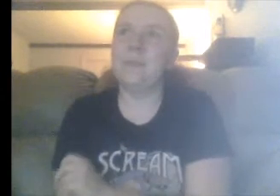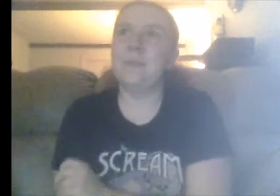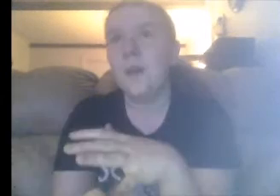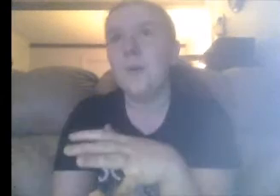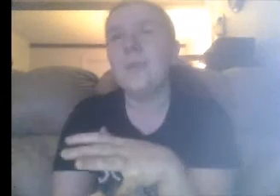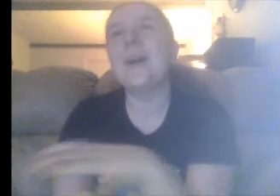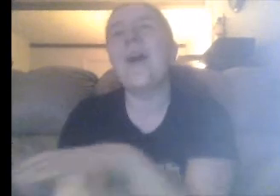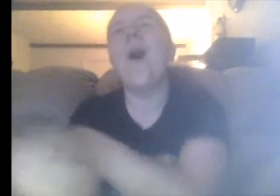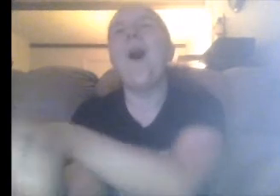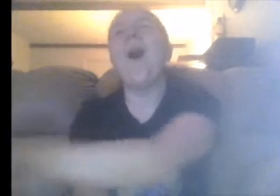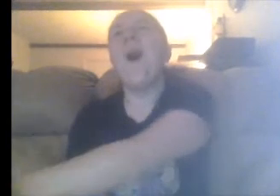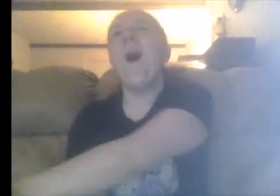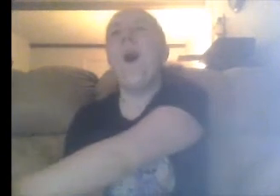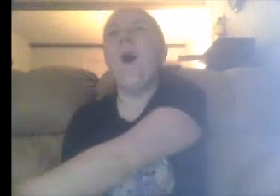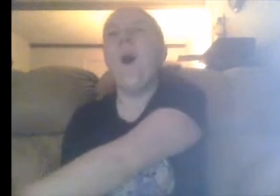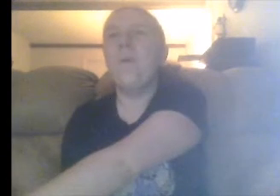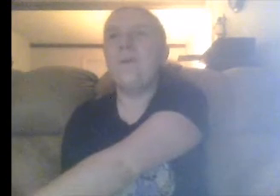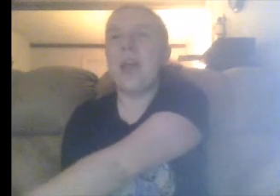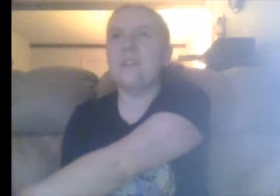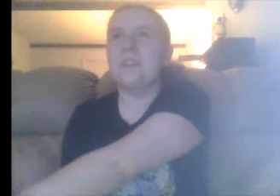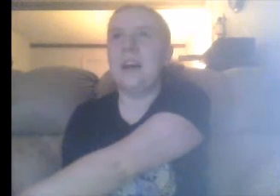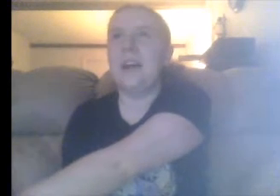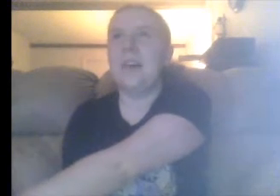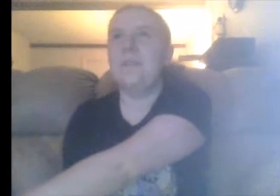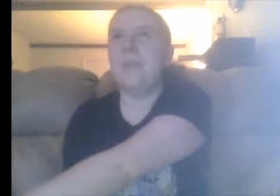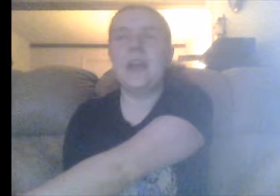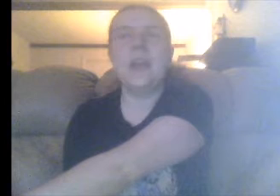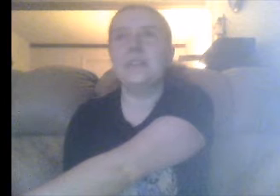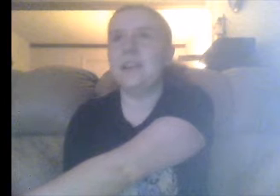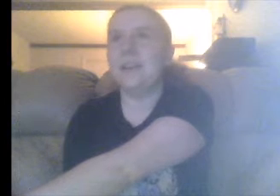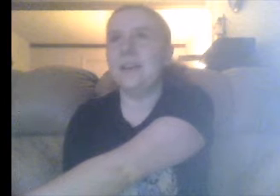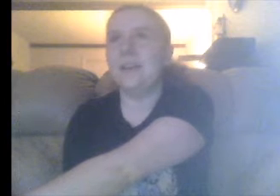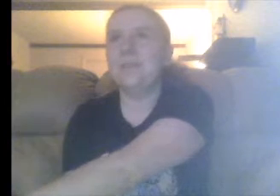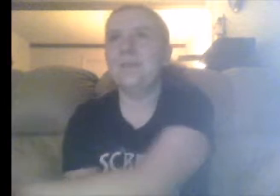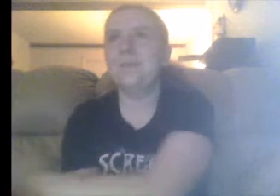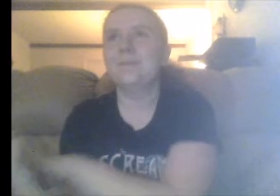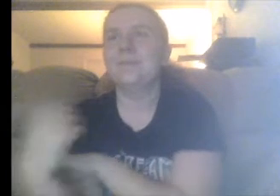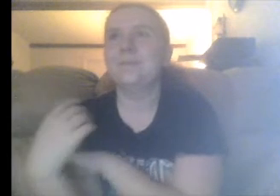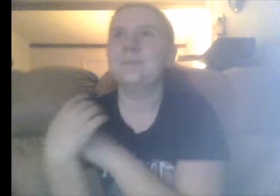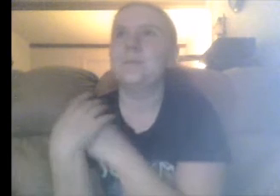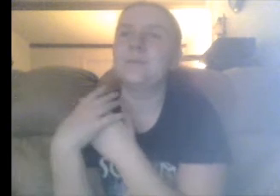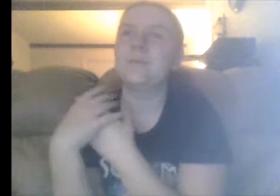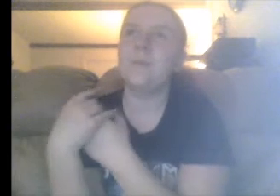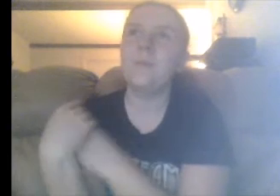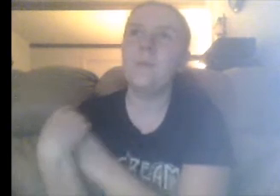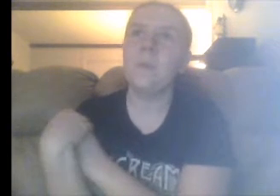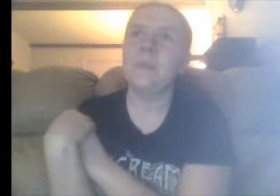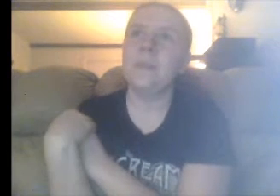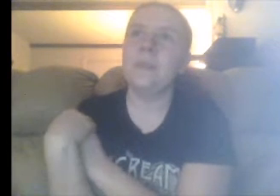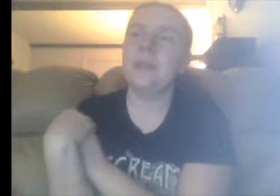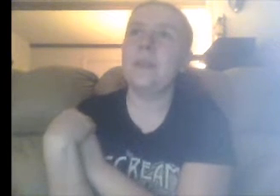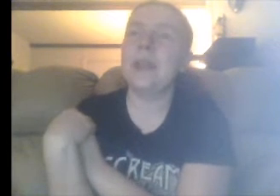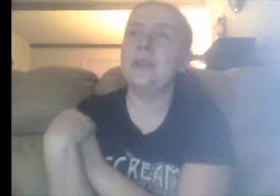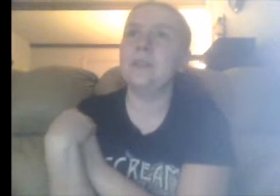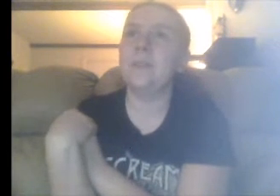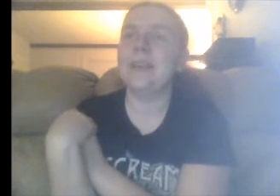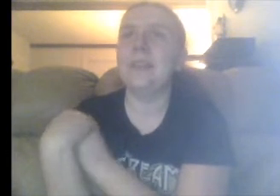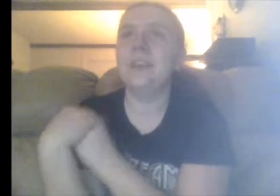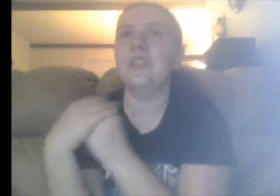what oh there's Lana there's Lana give it a headlock to Becky Lynch